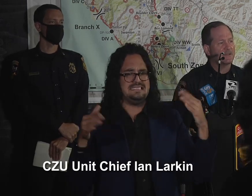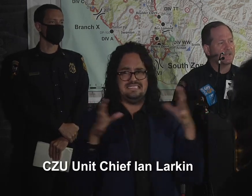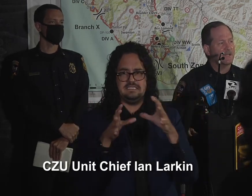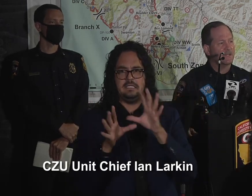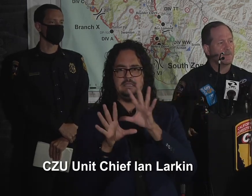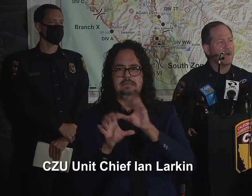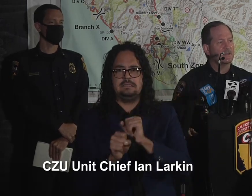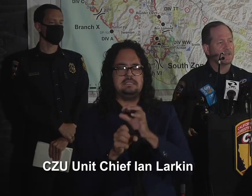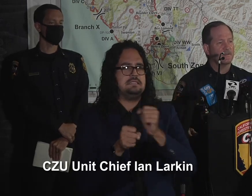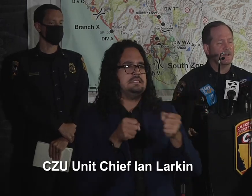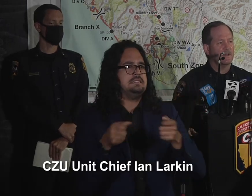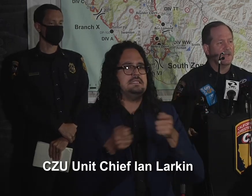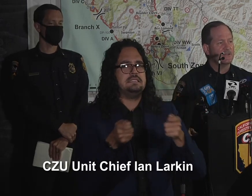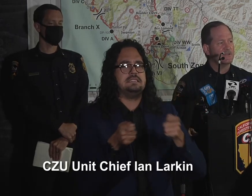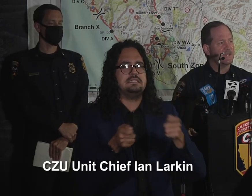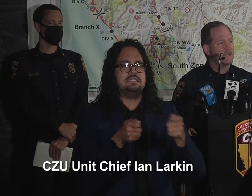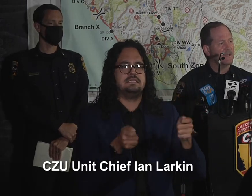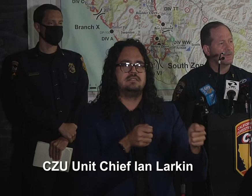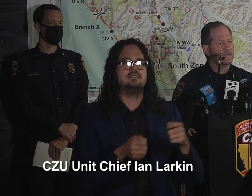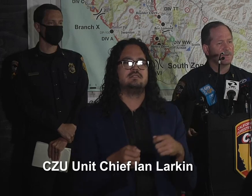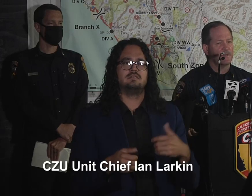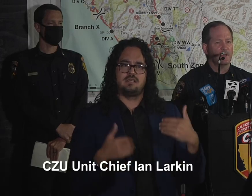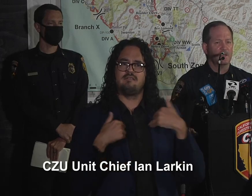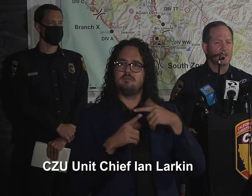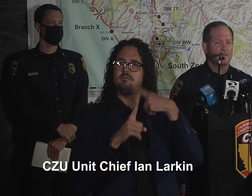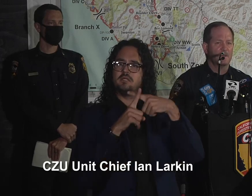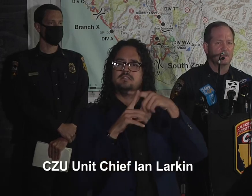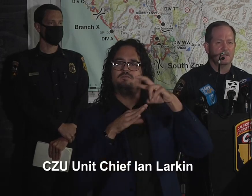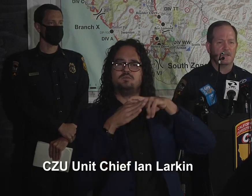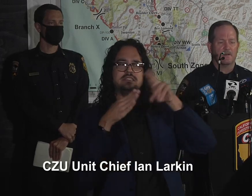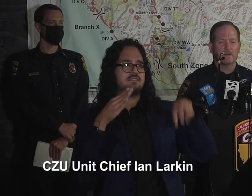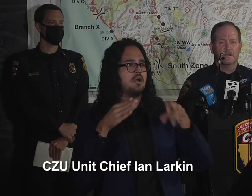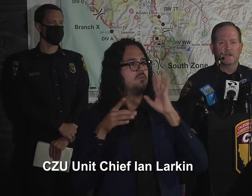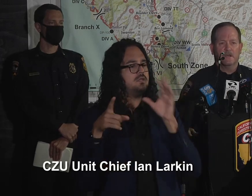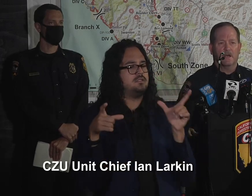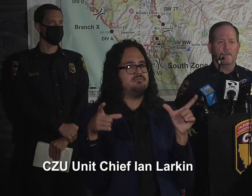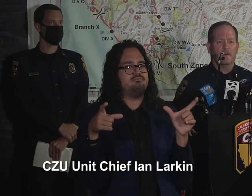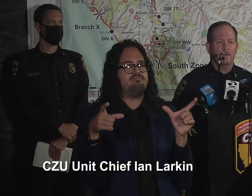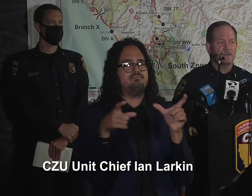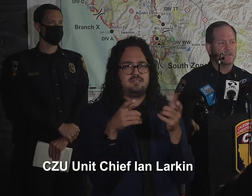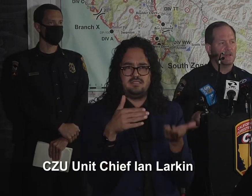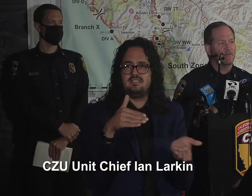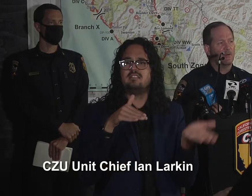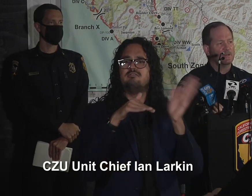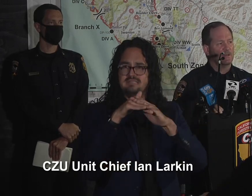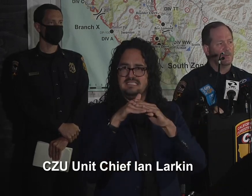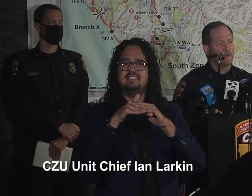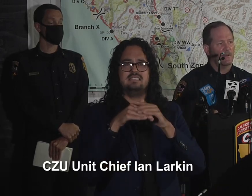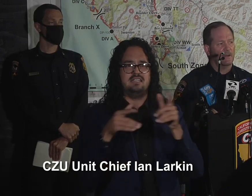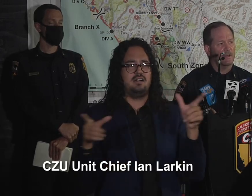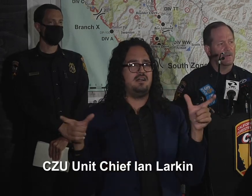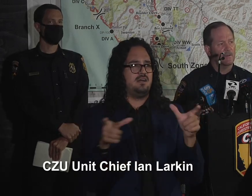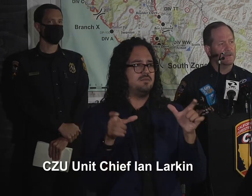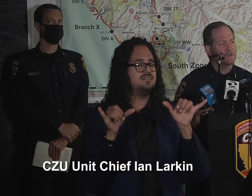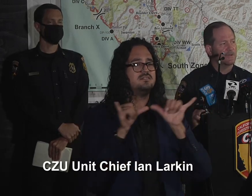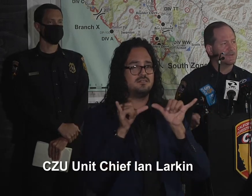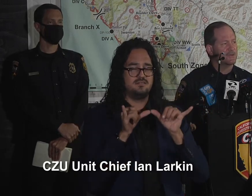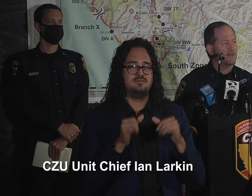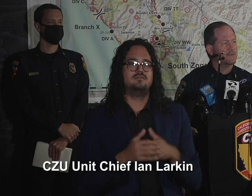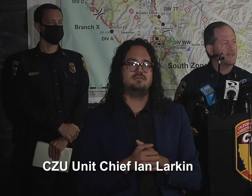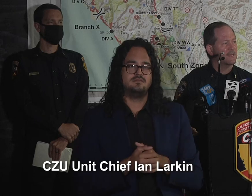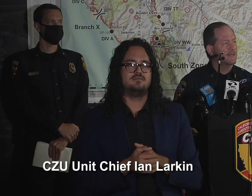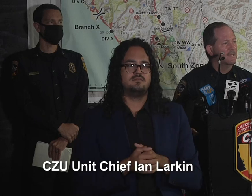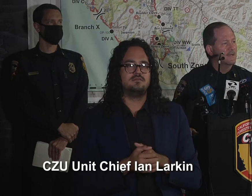get some action that is positive as you see the increase with the containment is there. I want to just focus a little bit on what